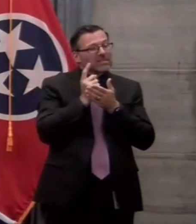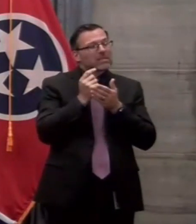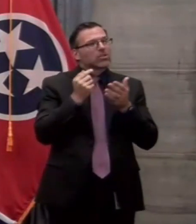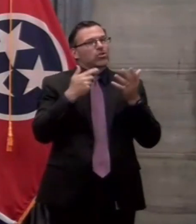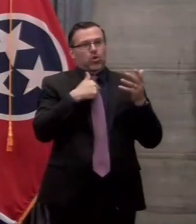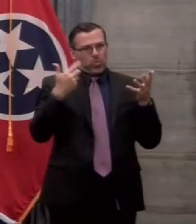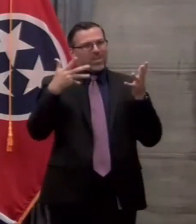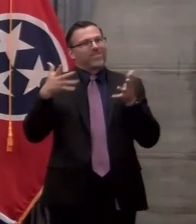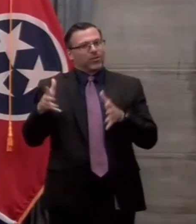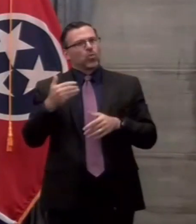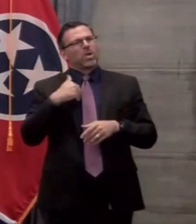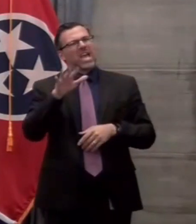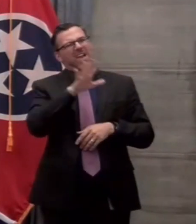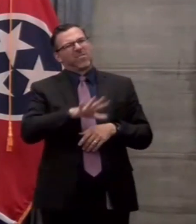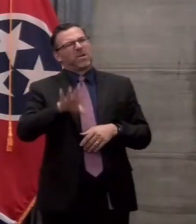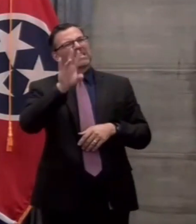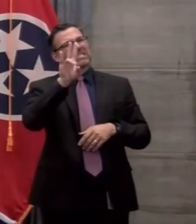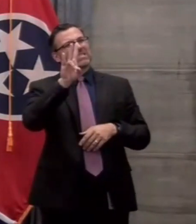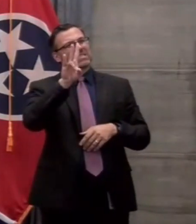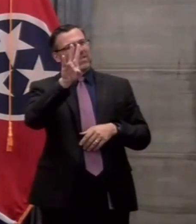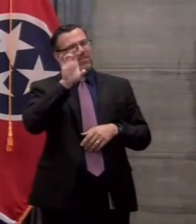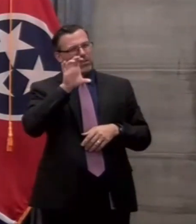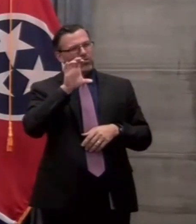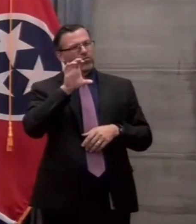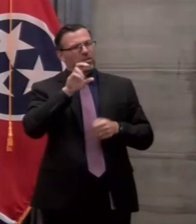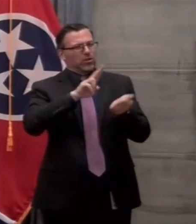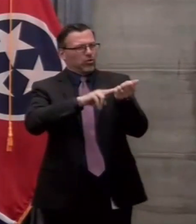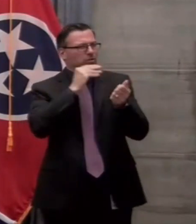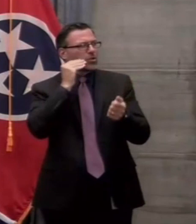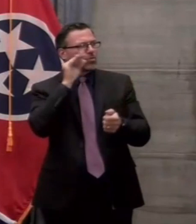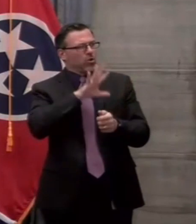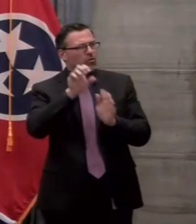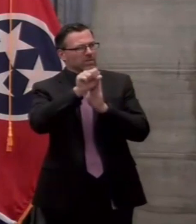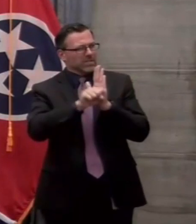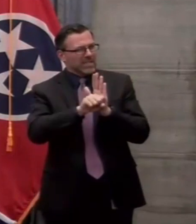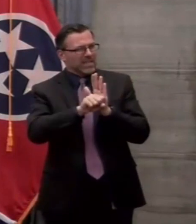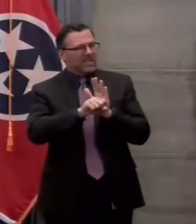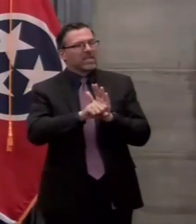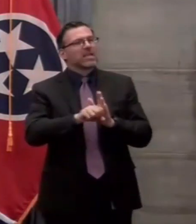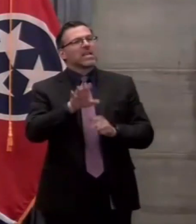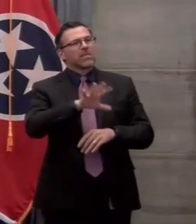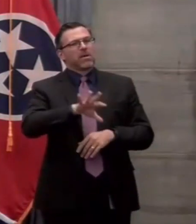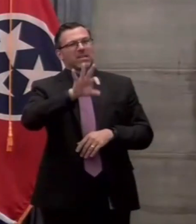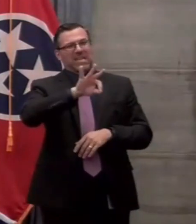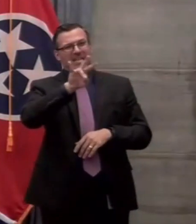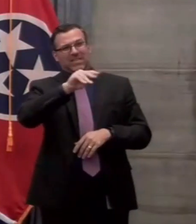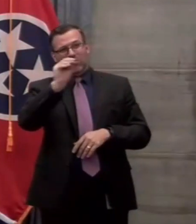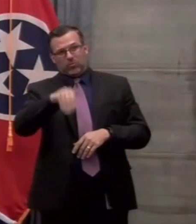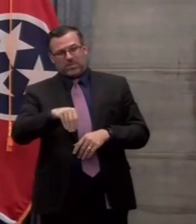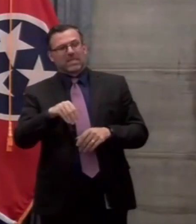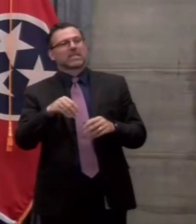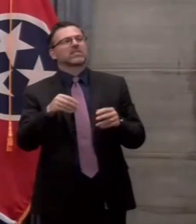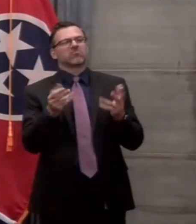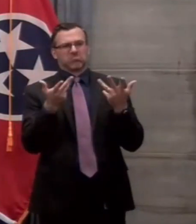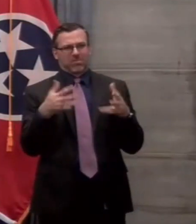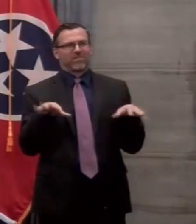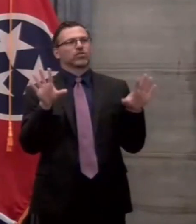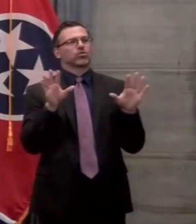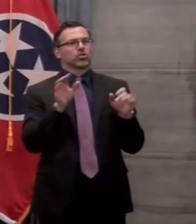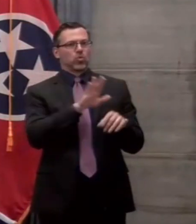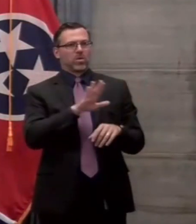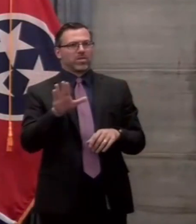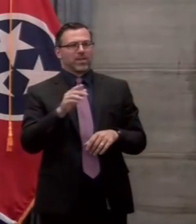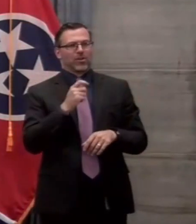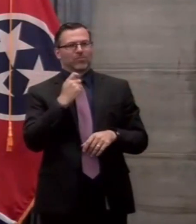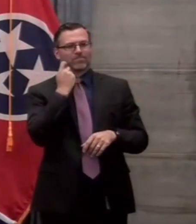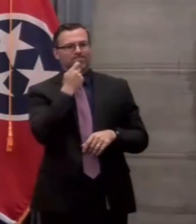long-term care facilities across the state and about 97% of them are complete with their widespread testing of